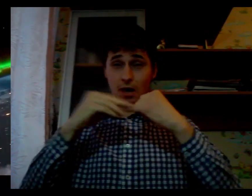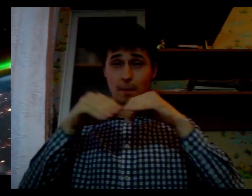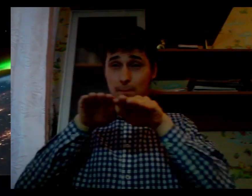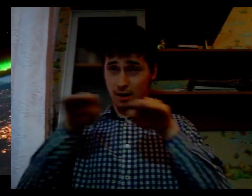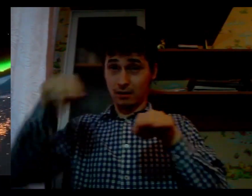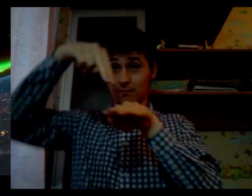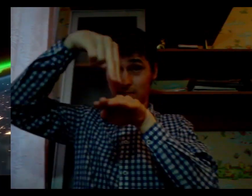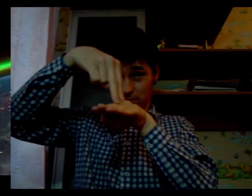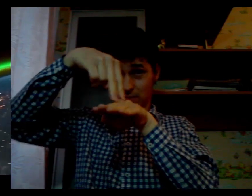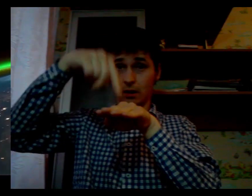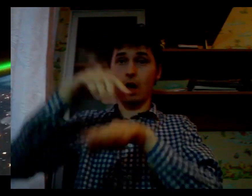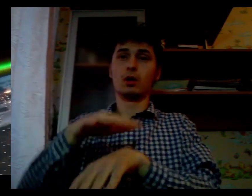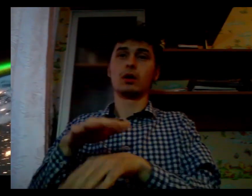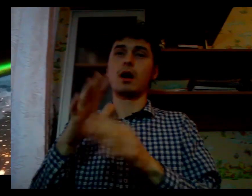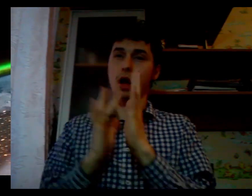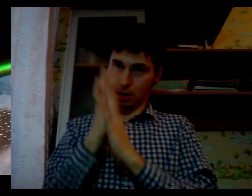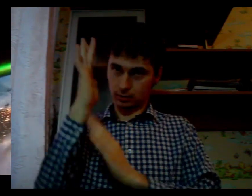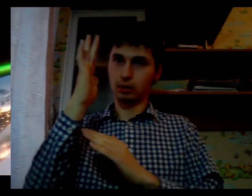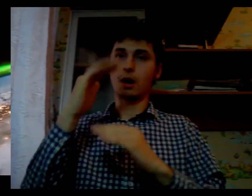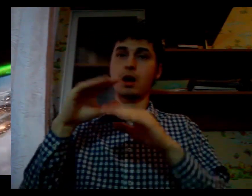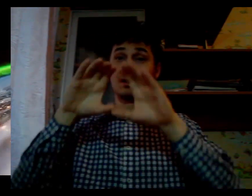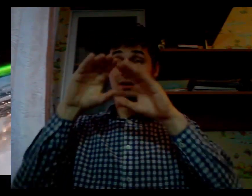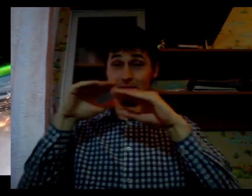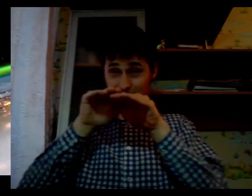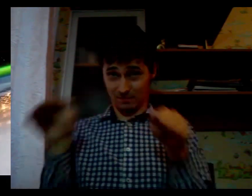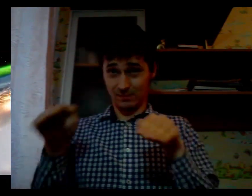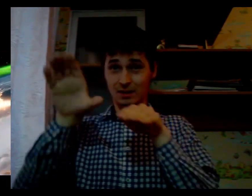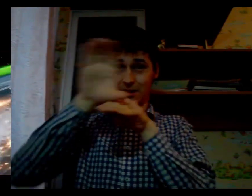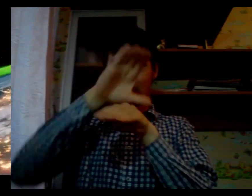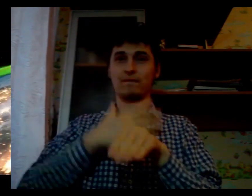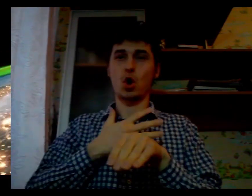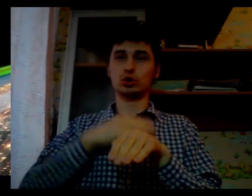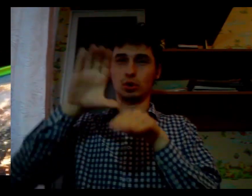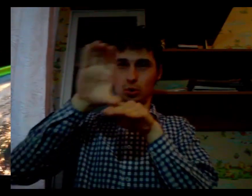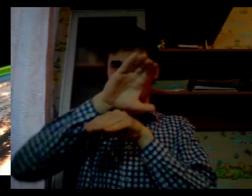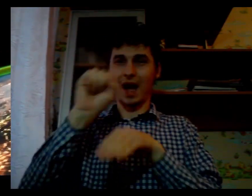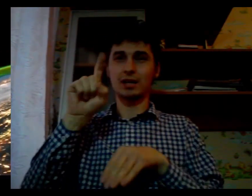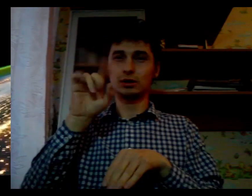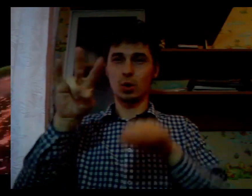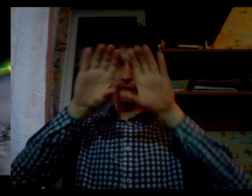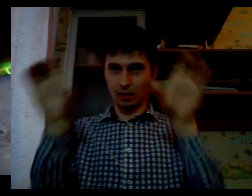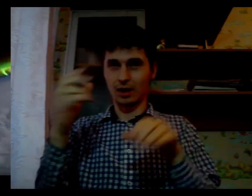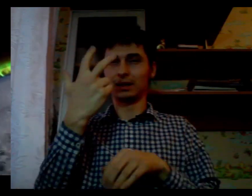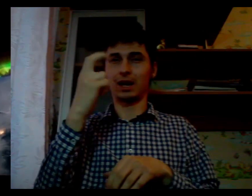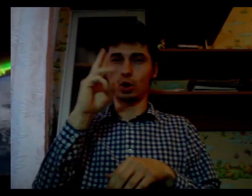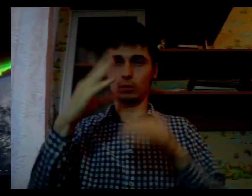Realizing this goal will require an intrepidorial spirit, an a new generation of scientists.